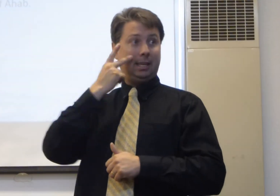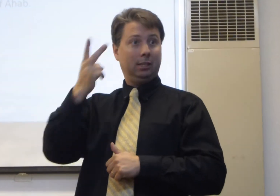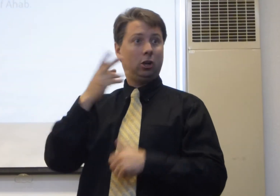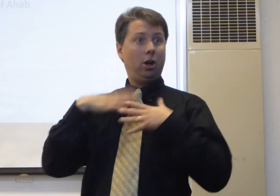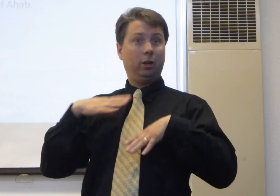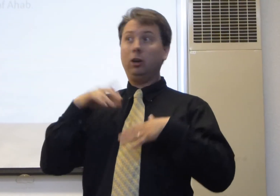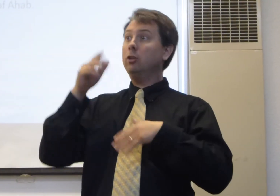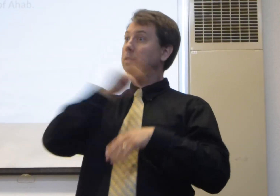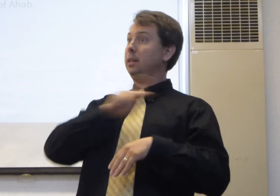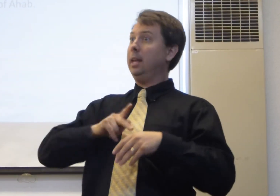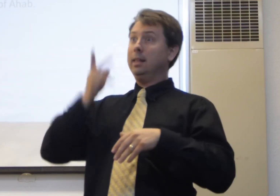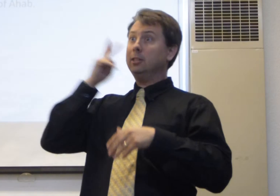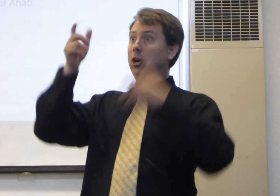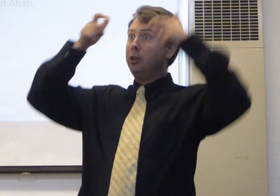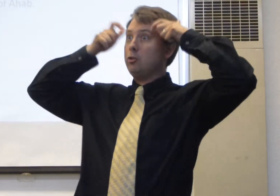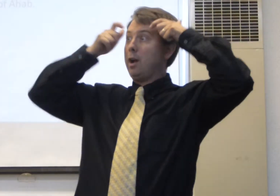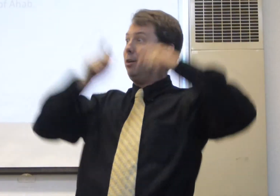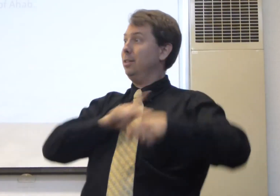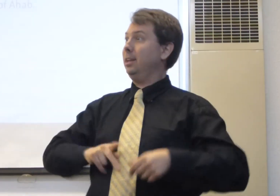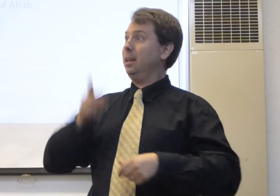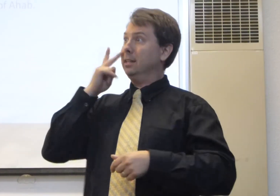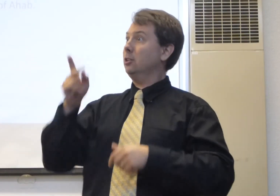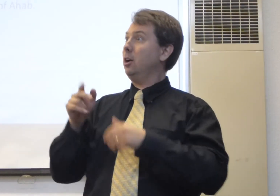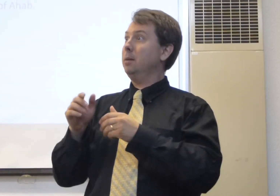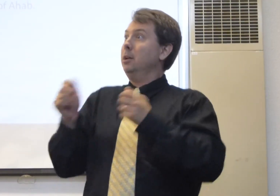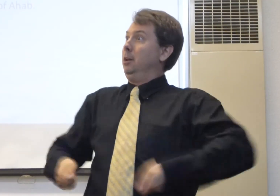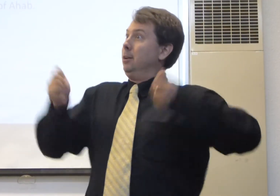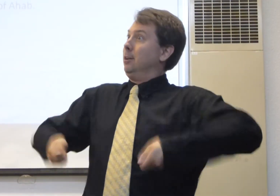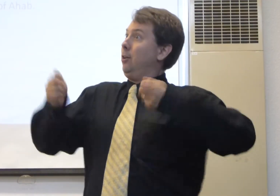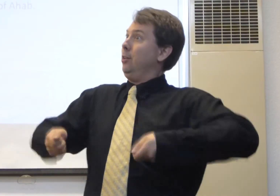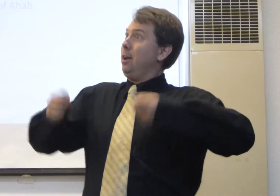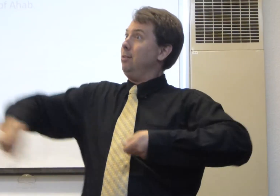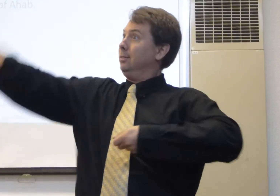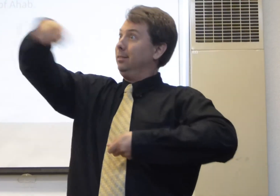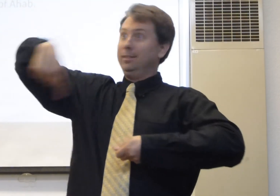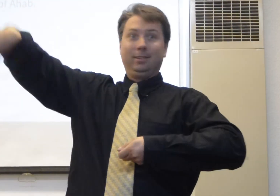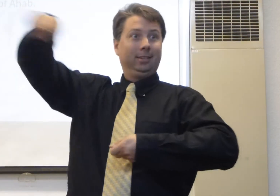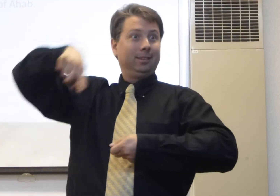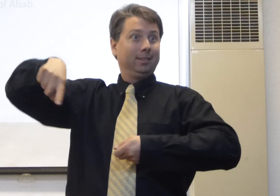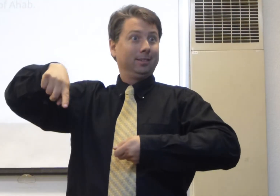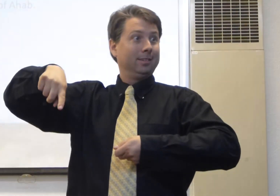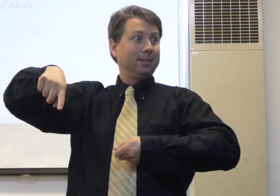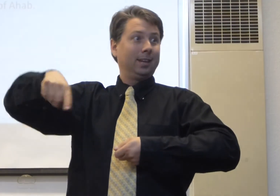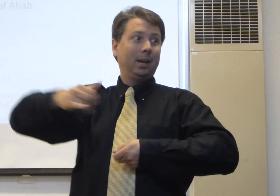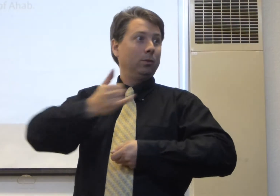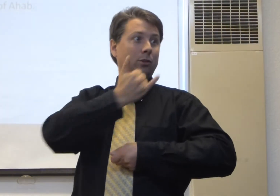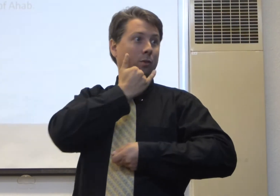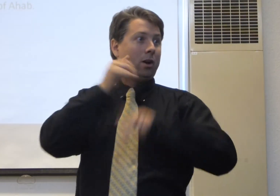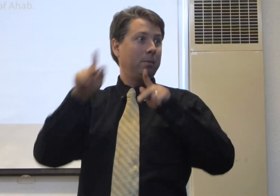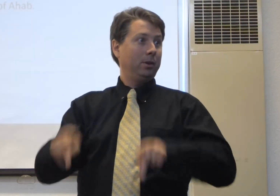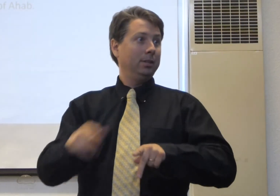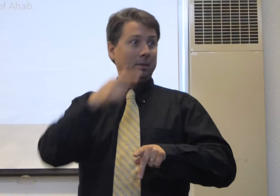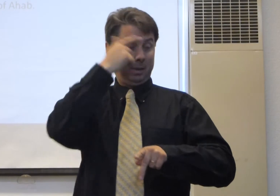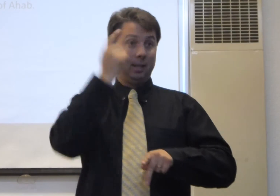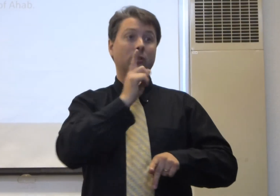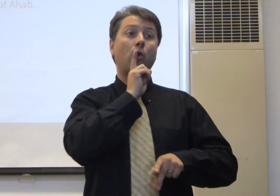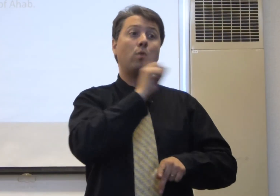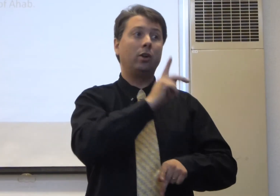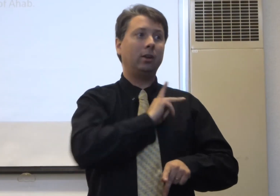they saw the clothes of the king. They saw the crown of the king. They saw him going around. It was the wrong person because the real